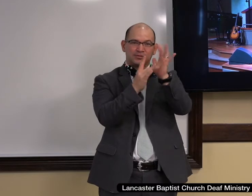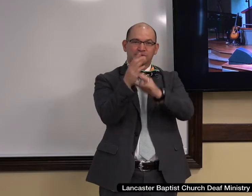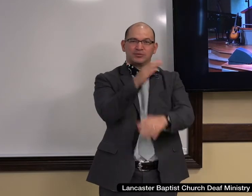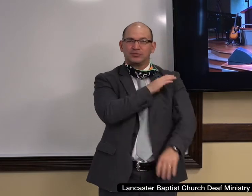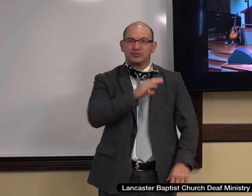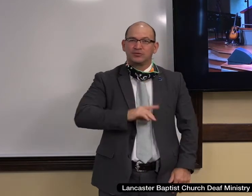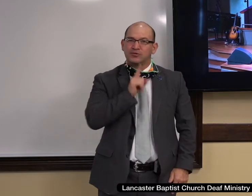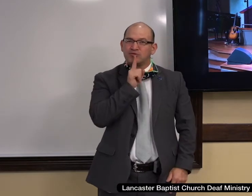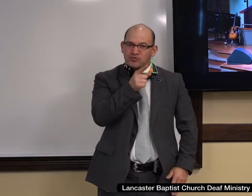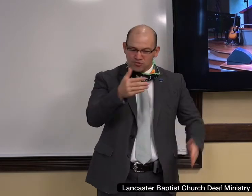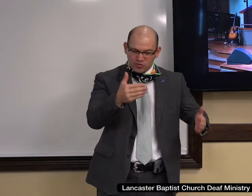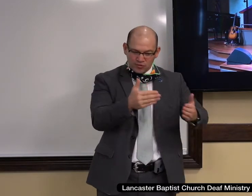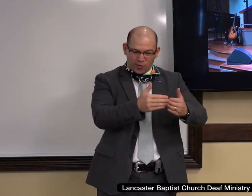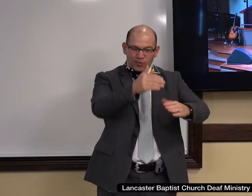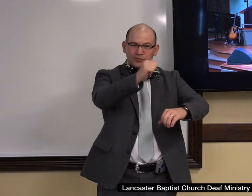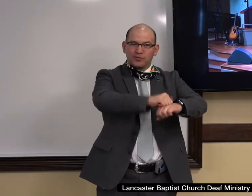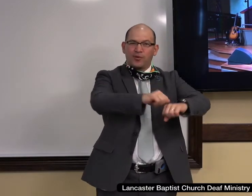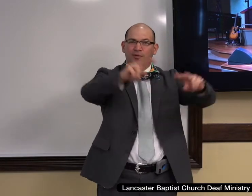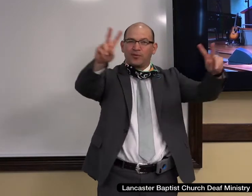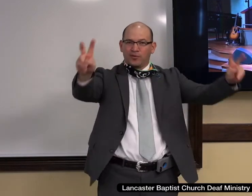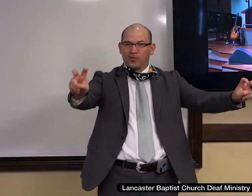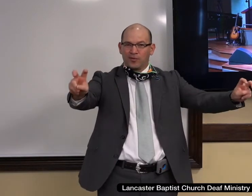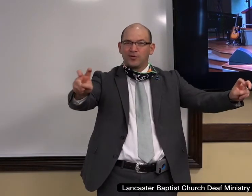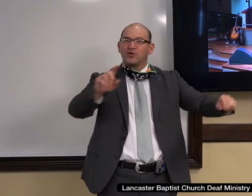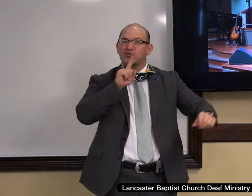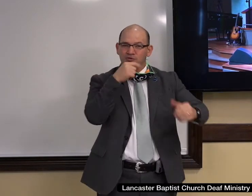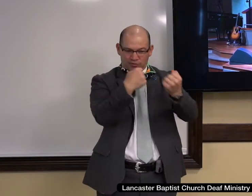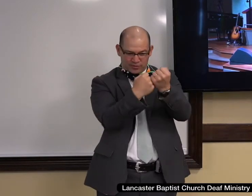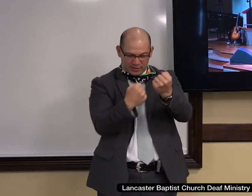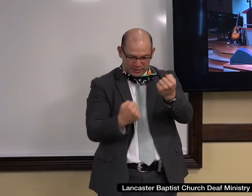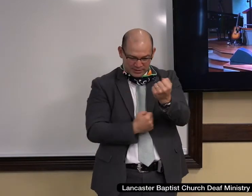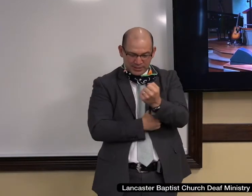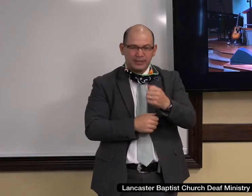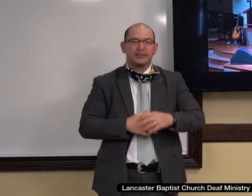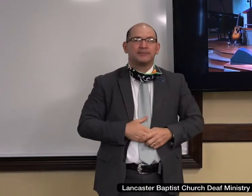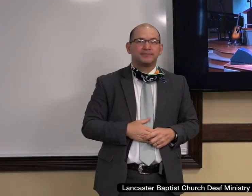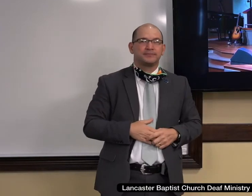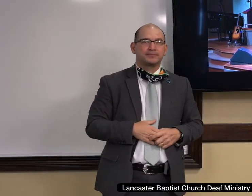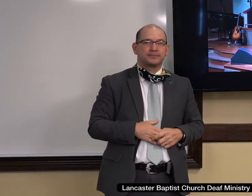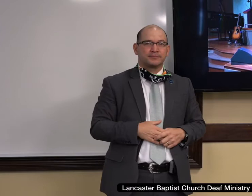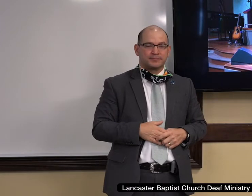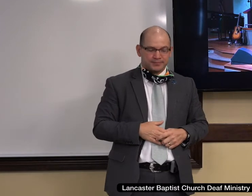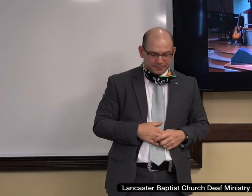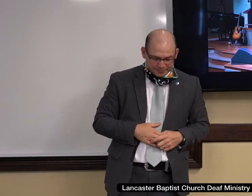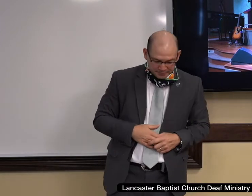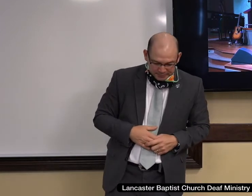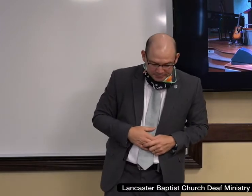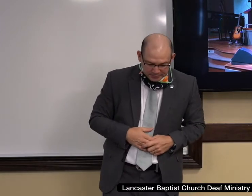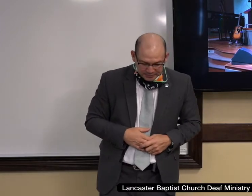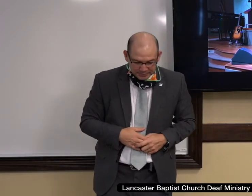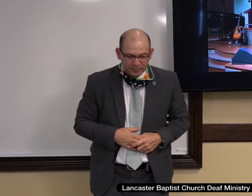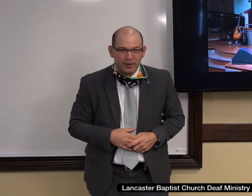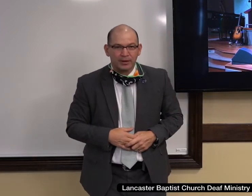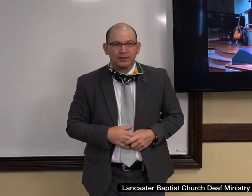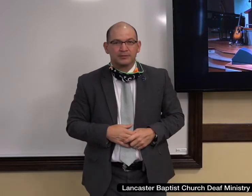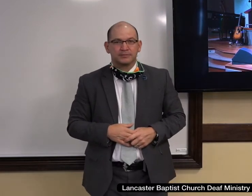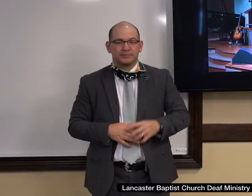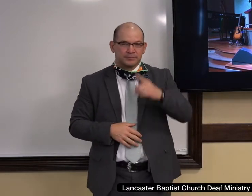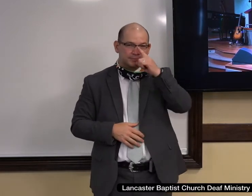in the scriptures. And so we turn to the scriptures. We see the reliability of the cornerstone, the revelation of the cornerstone. But I want you to think with me this